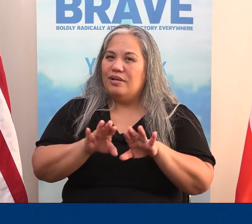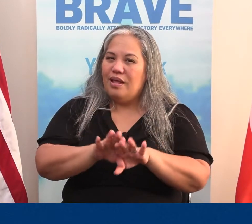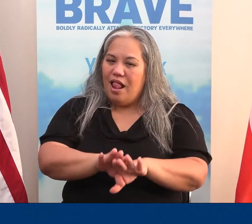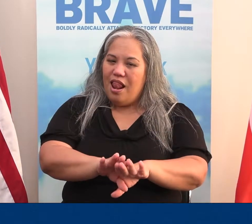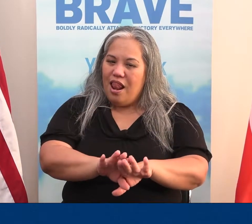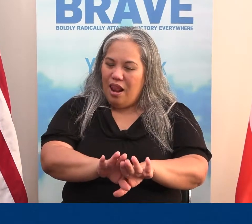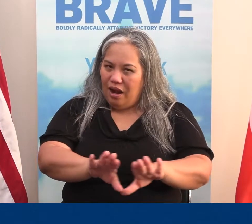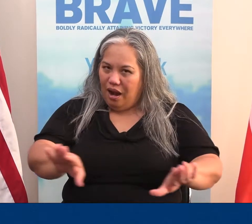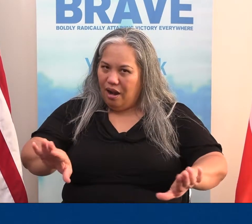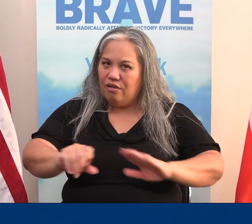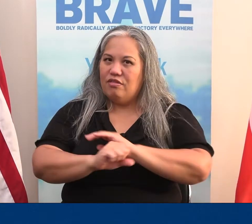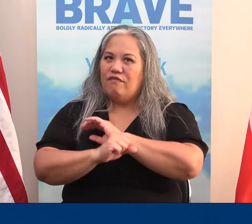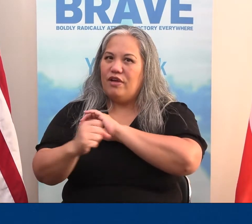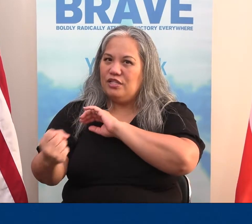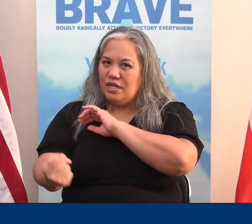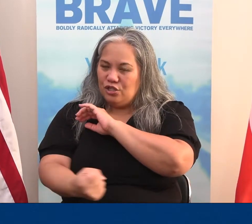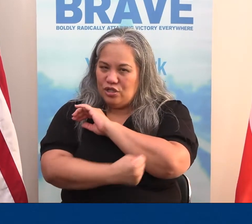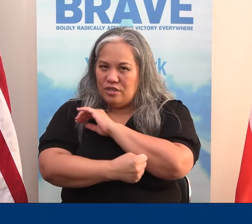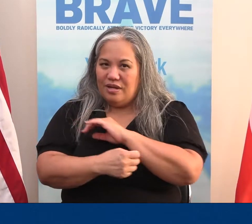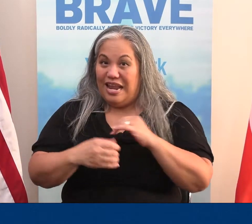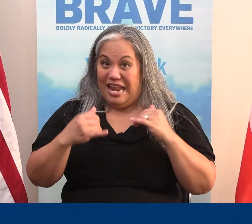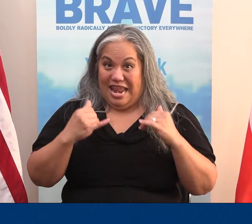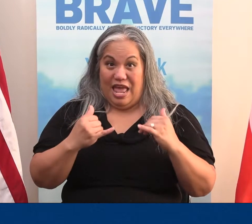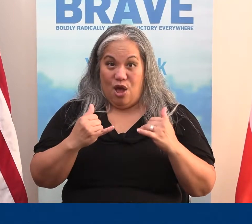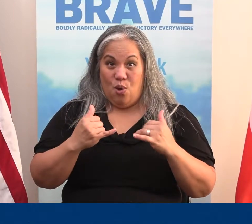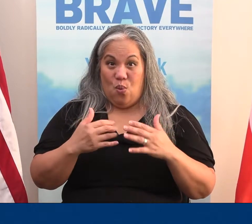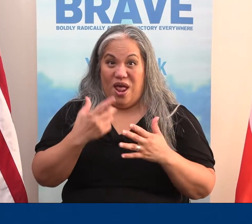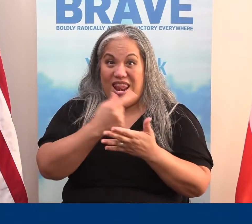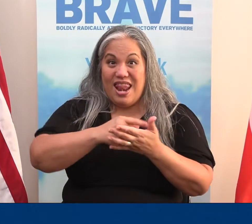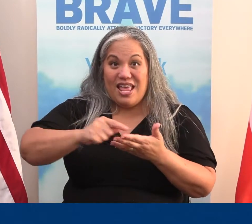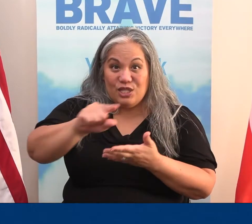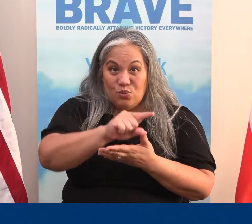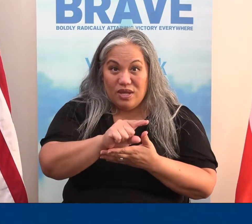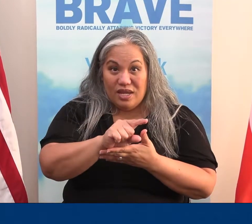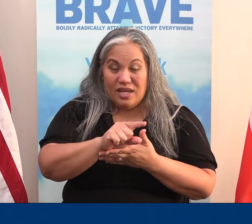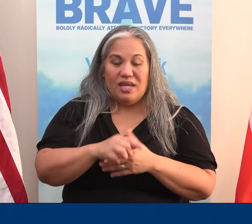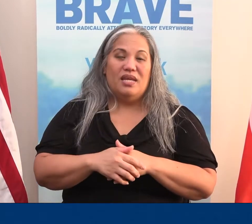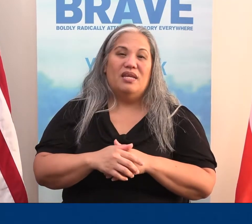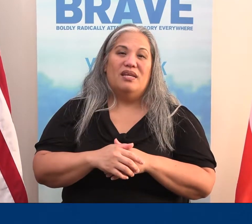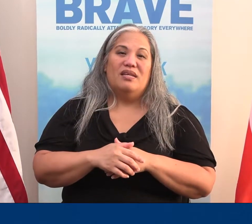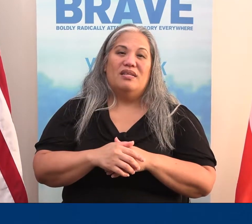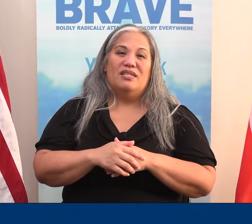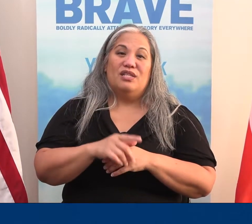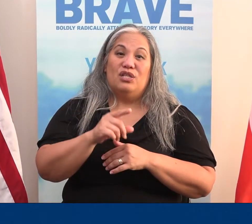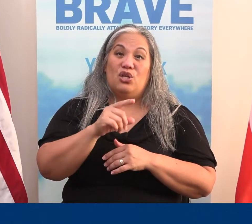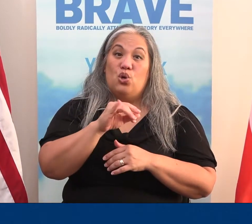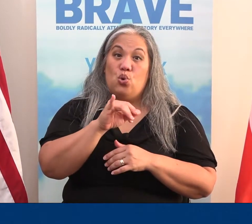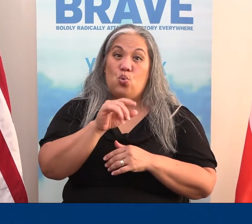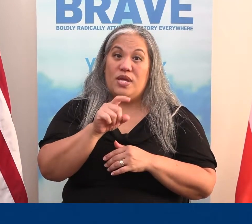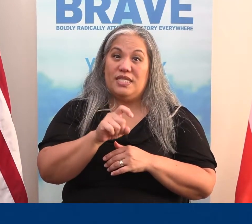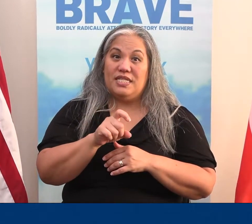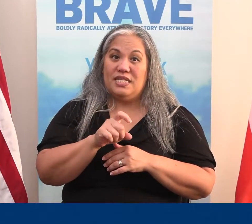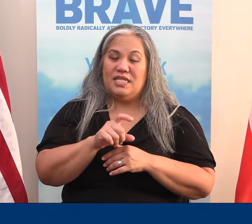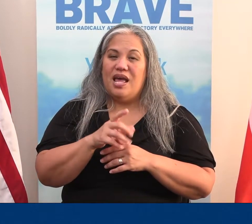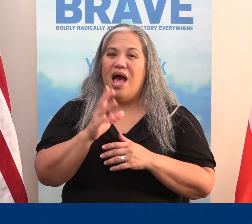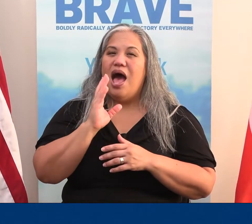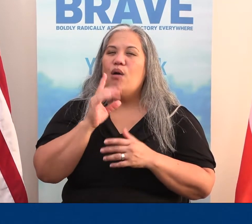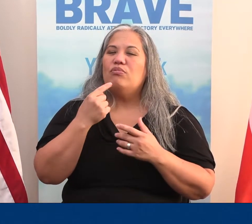All you're doing is laying the foundation. Now, next week in the quiz,